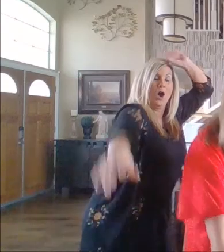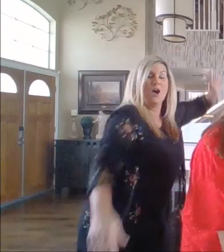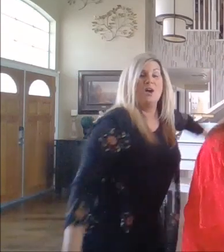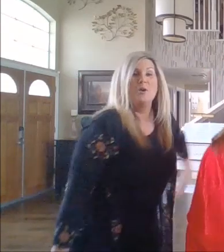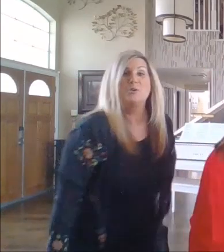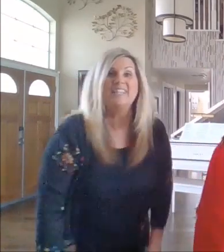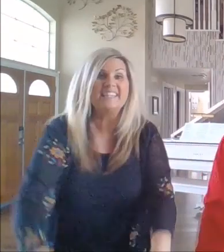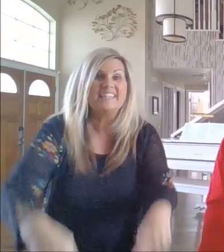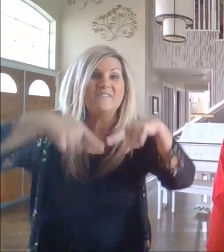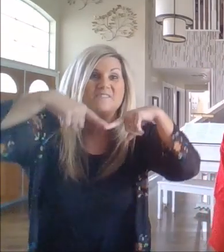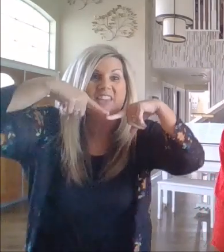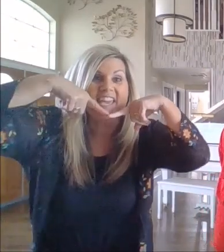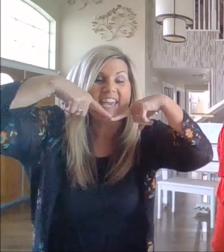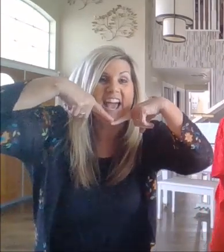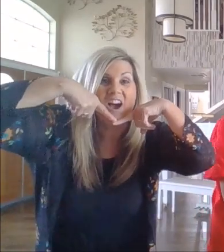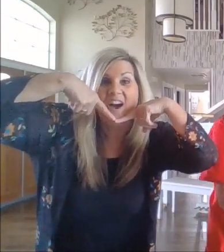Who lets the v out?